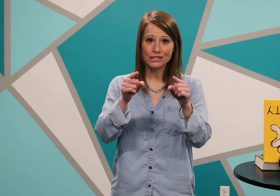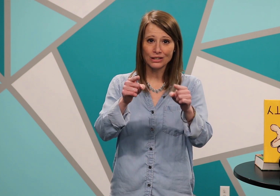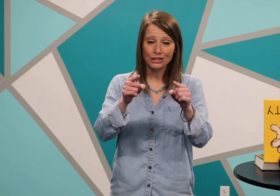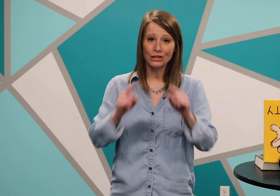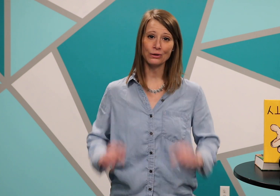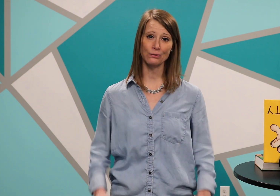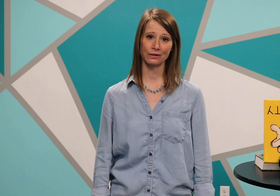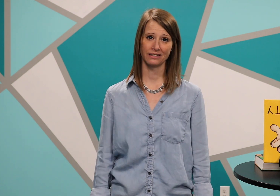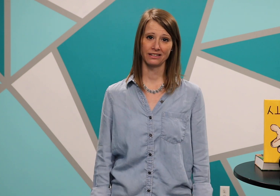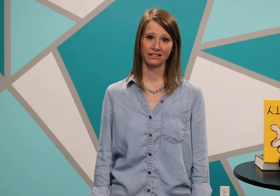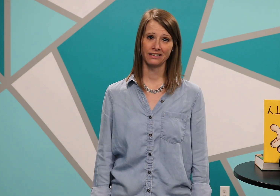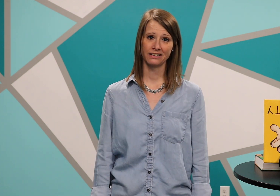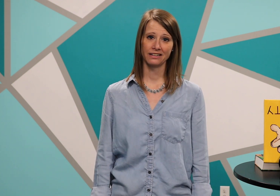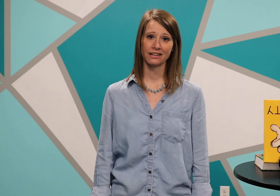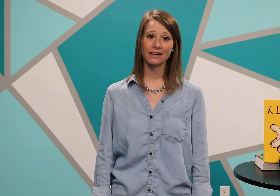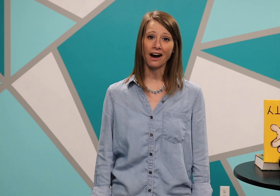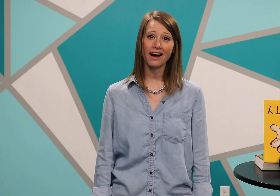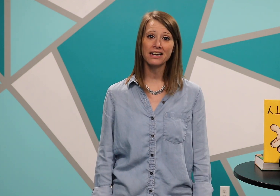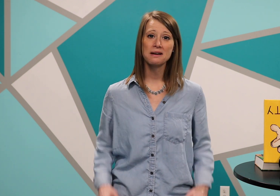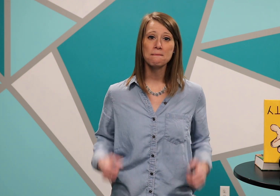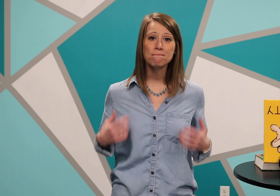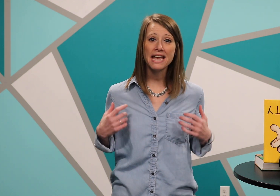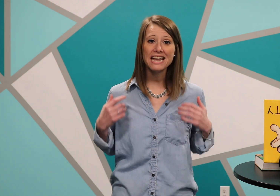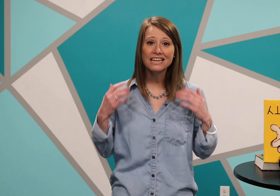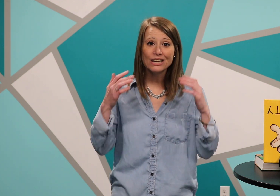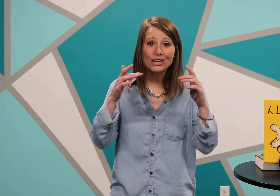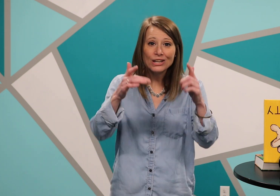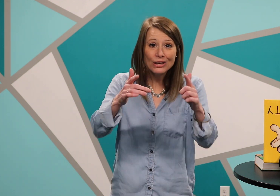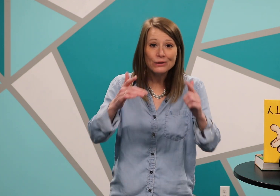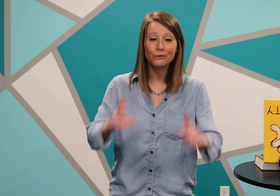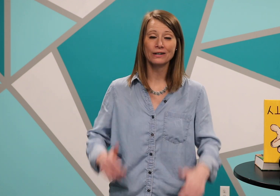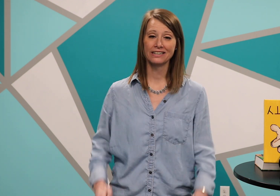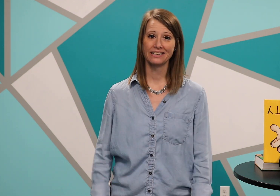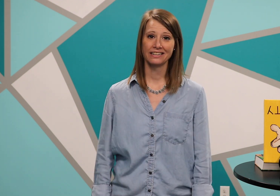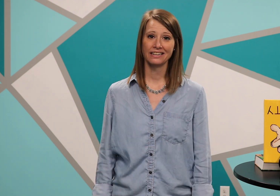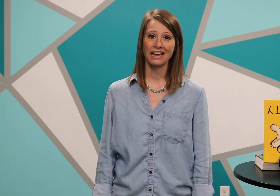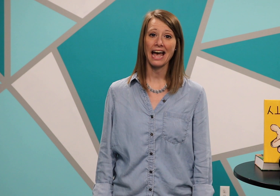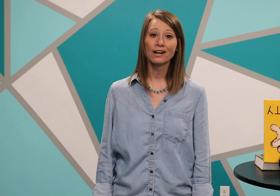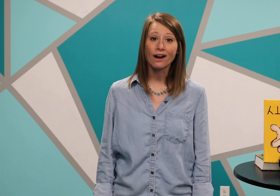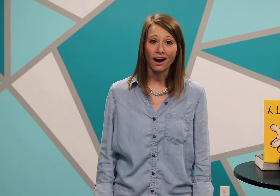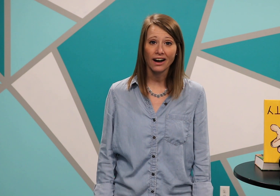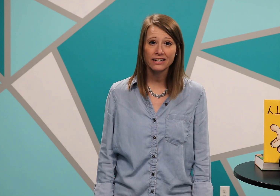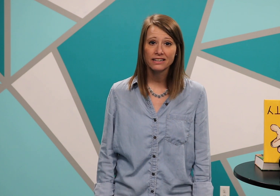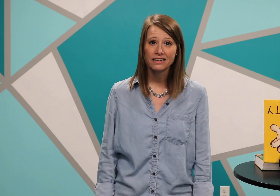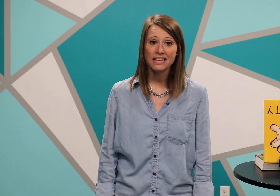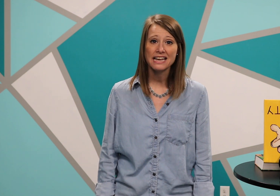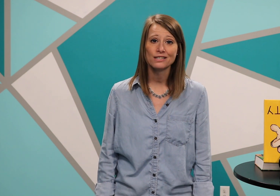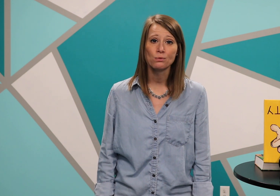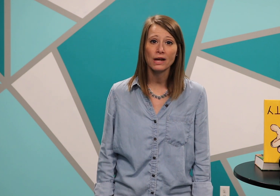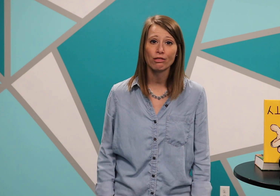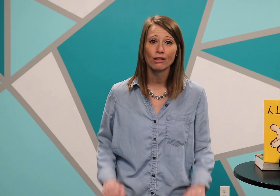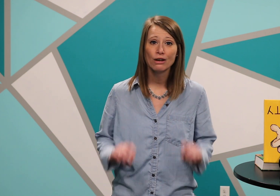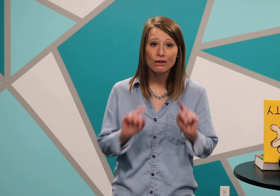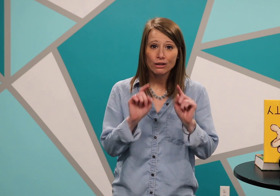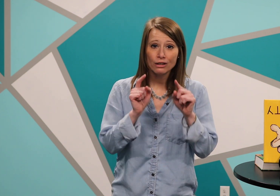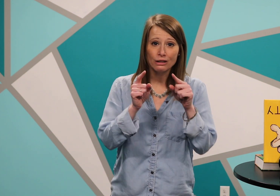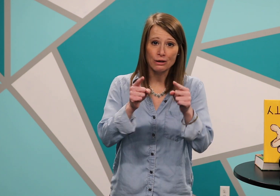you. God made you. And God is with you.